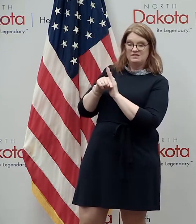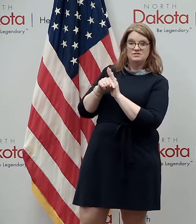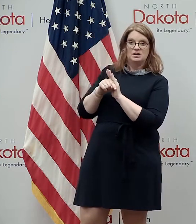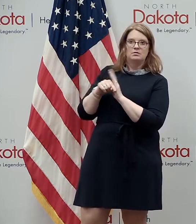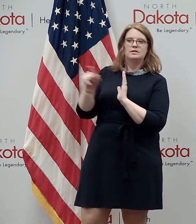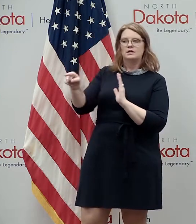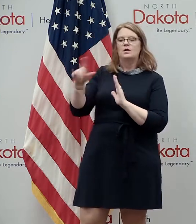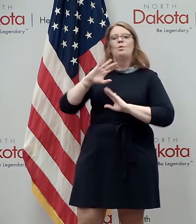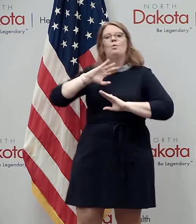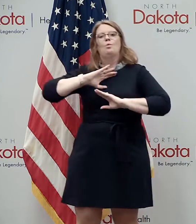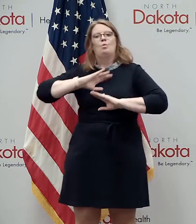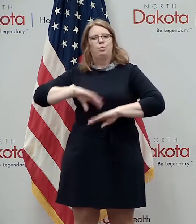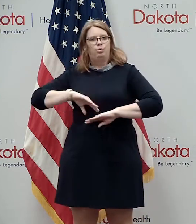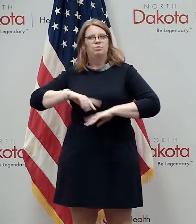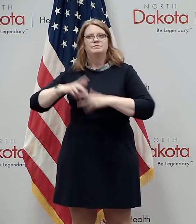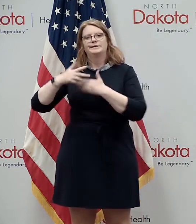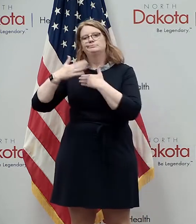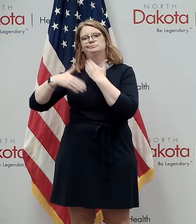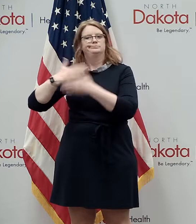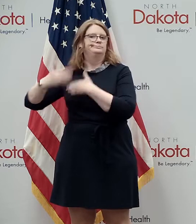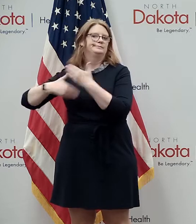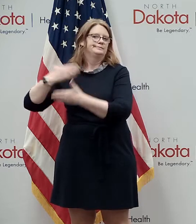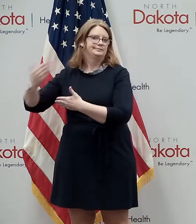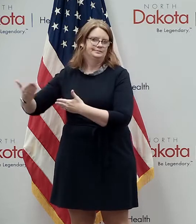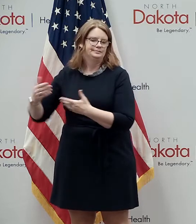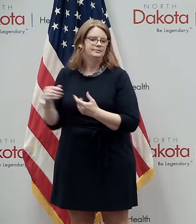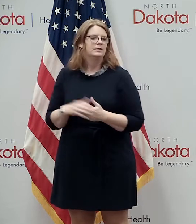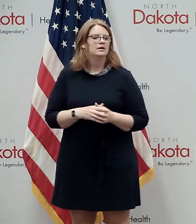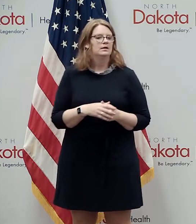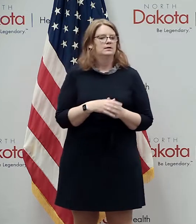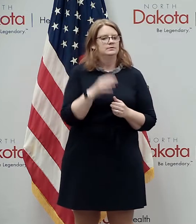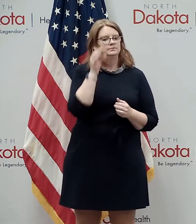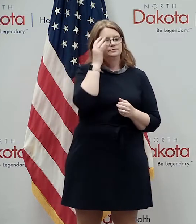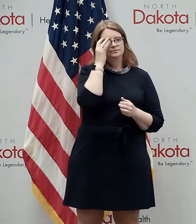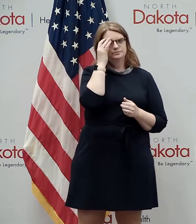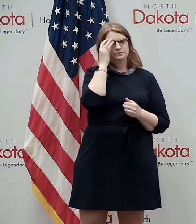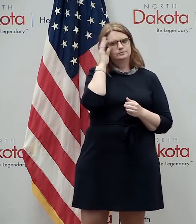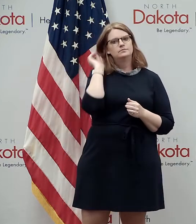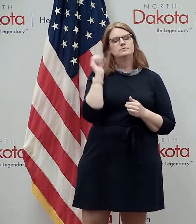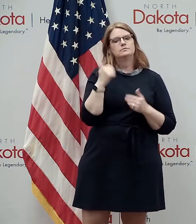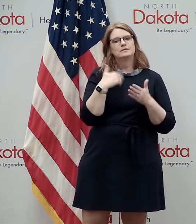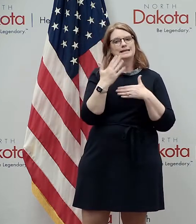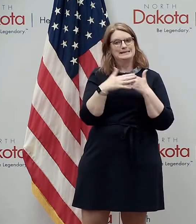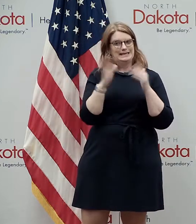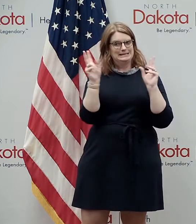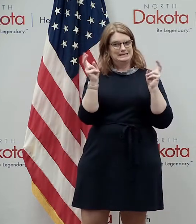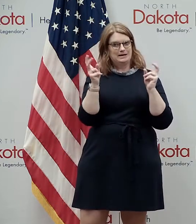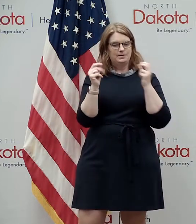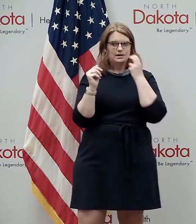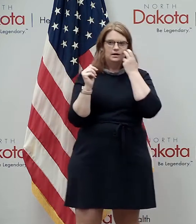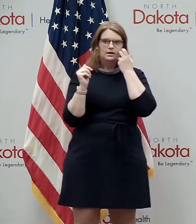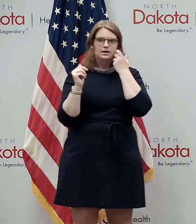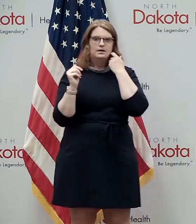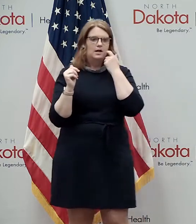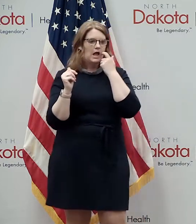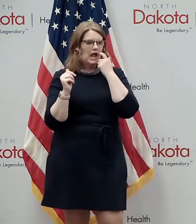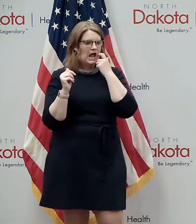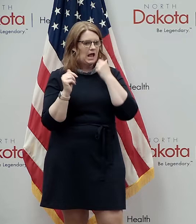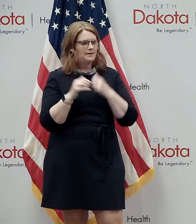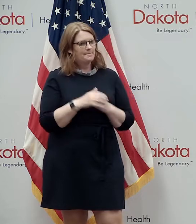on with their family lives and their work lives next topic has to do with a